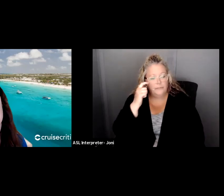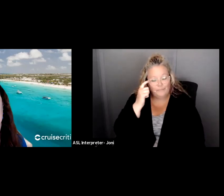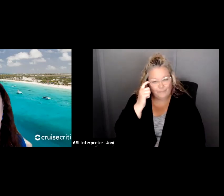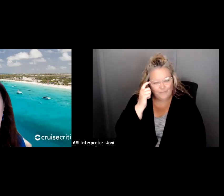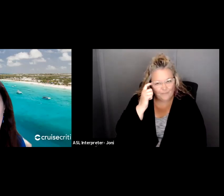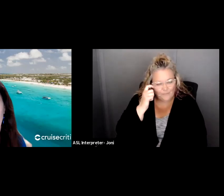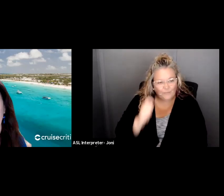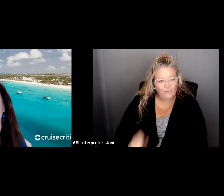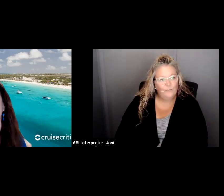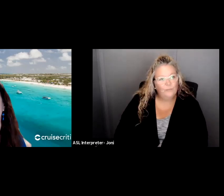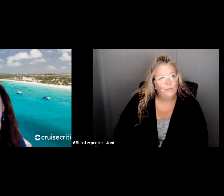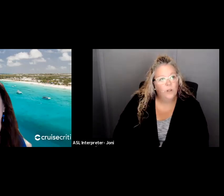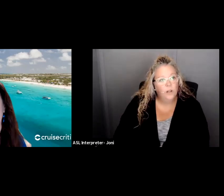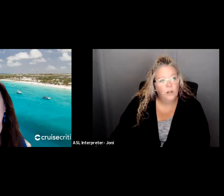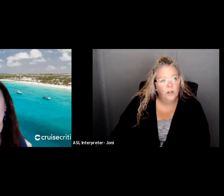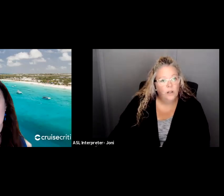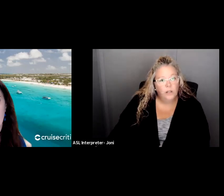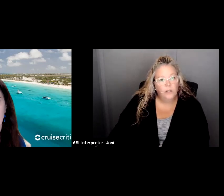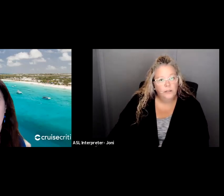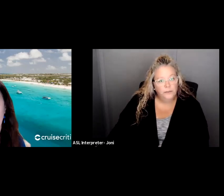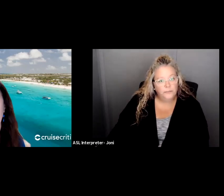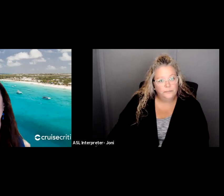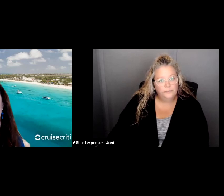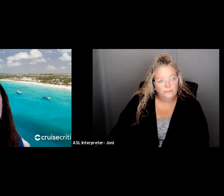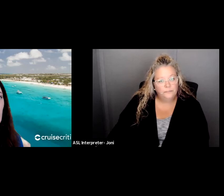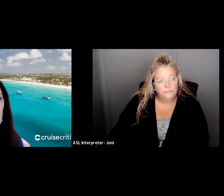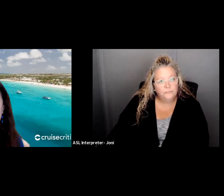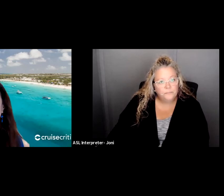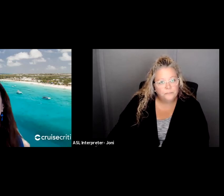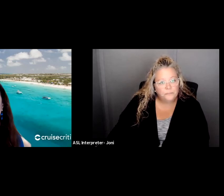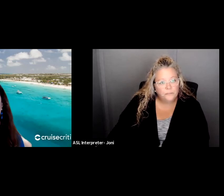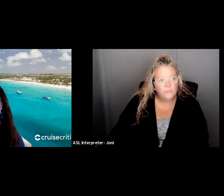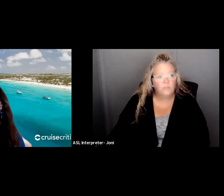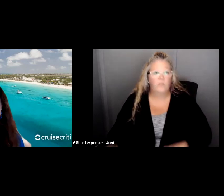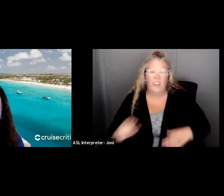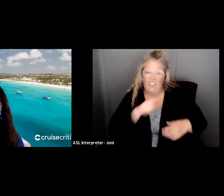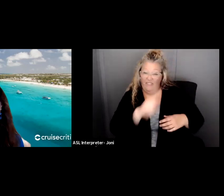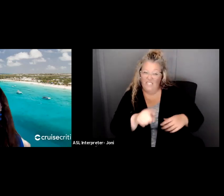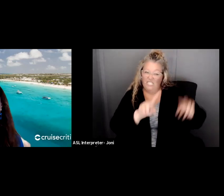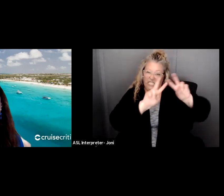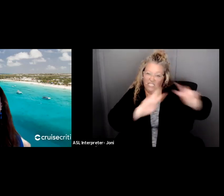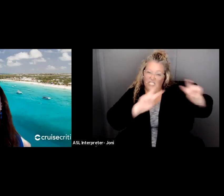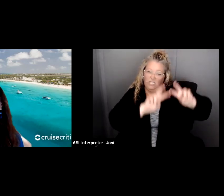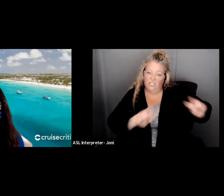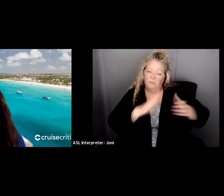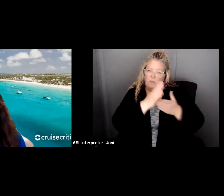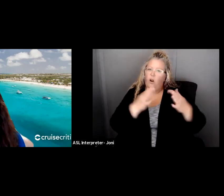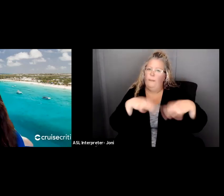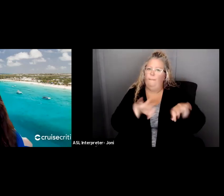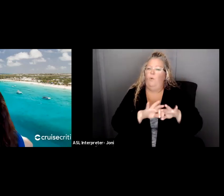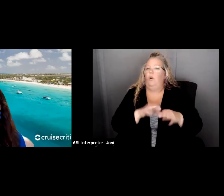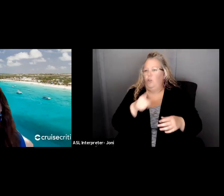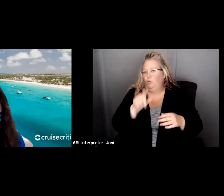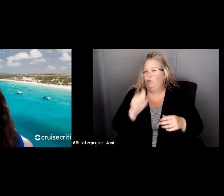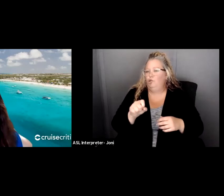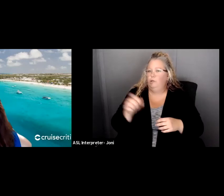where it would be very important to bring in one of your financial folks, your controller, um, an accountant, something like that. This is a